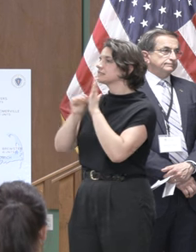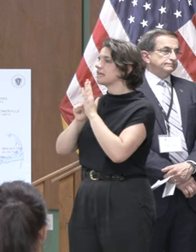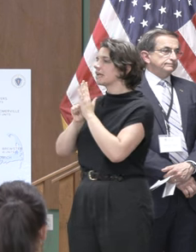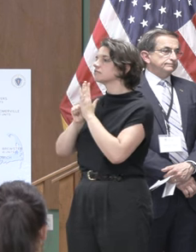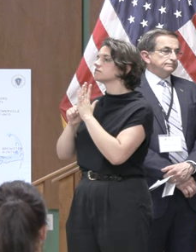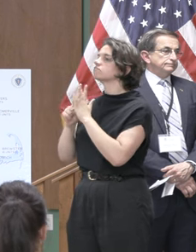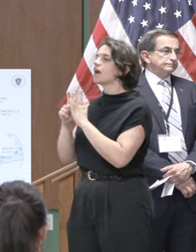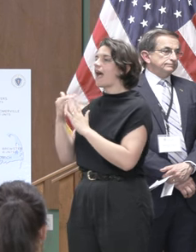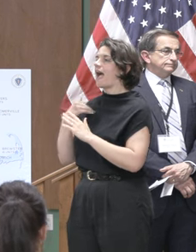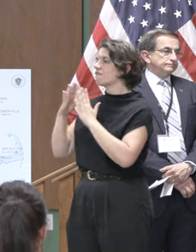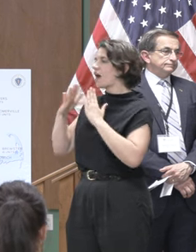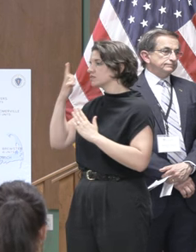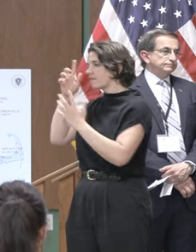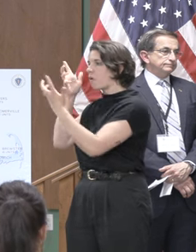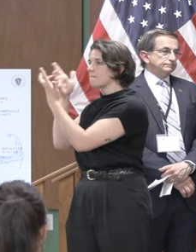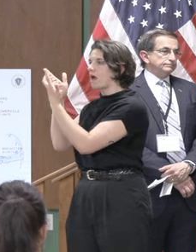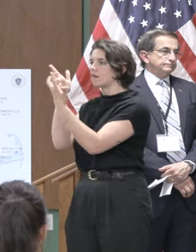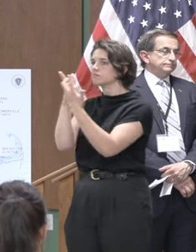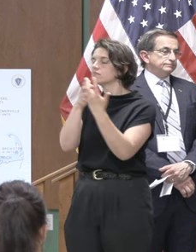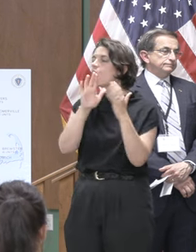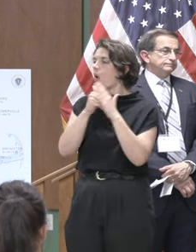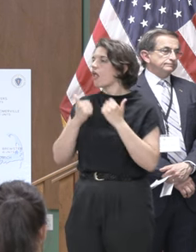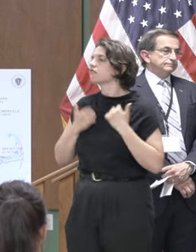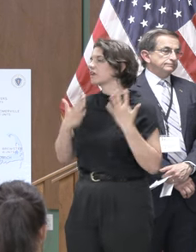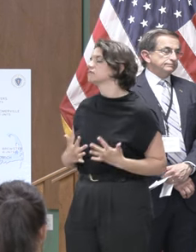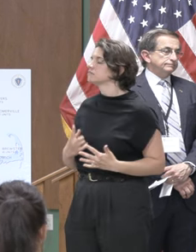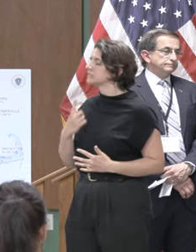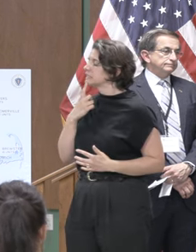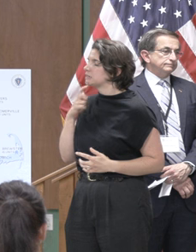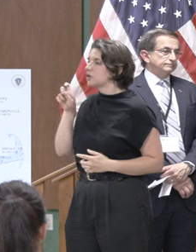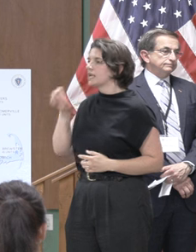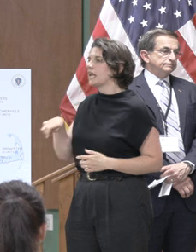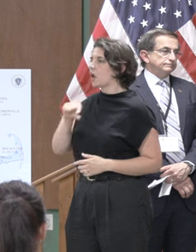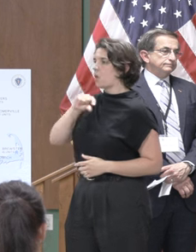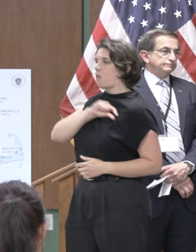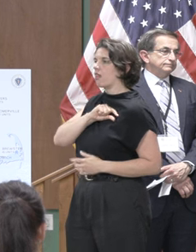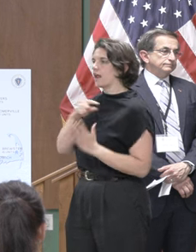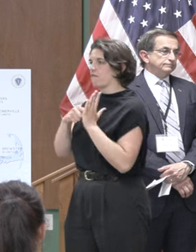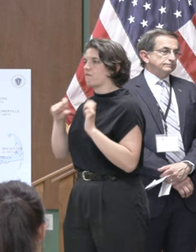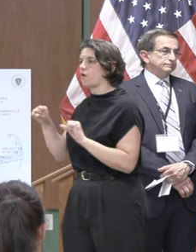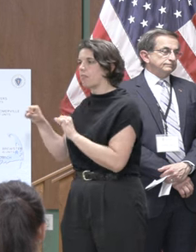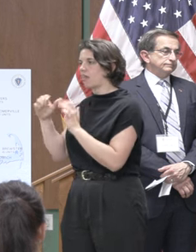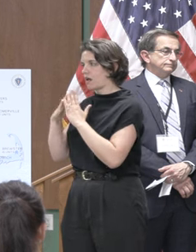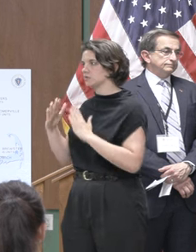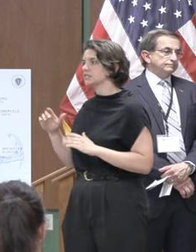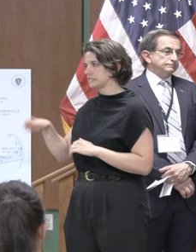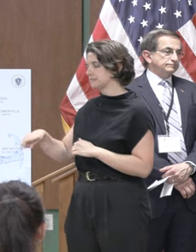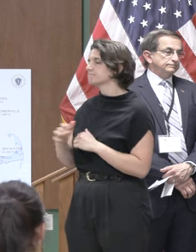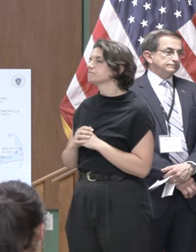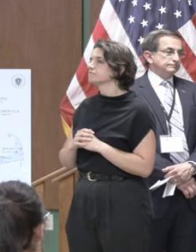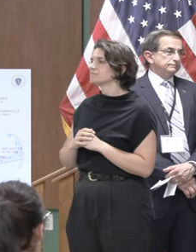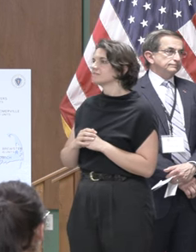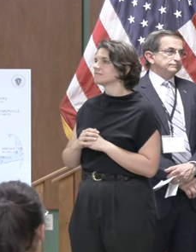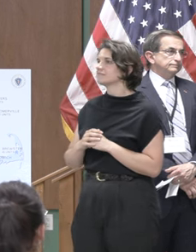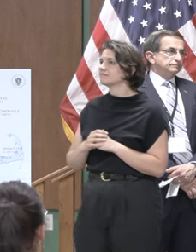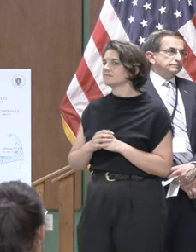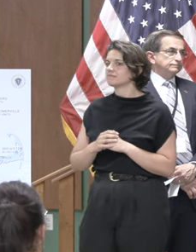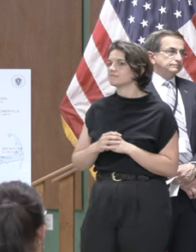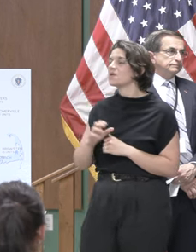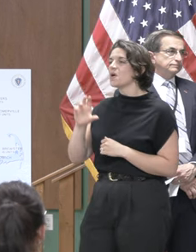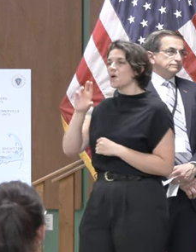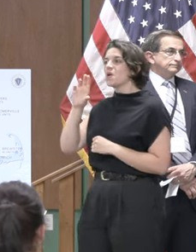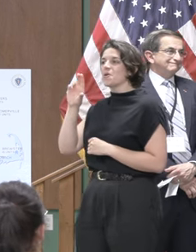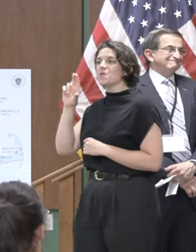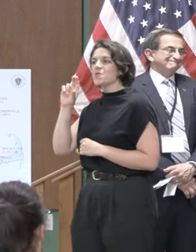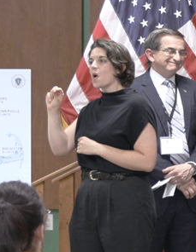residents who desperately need quality affordable housing there won't be a duck tour today or parade